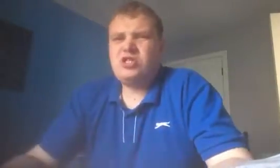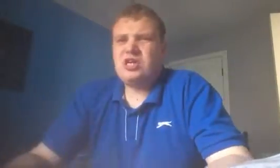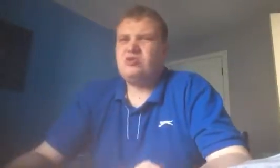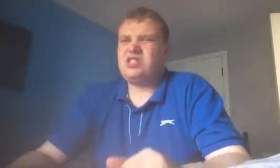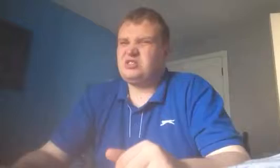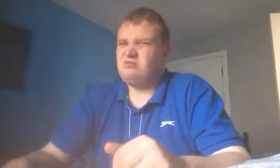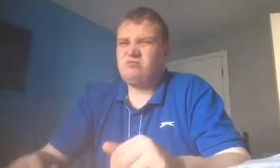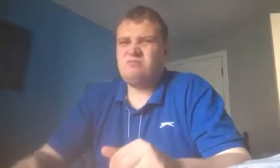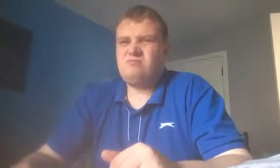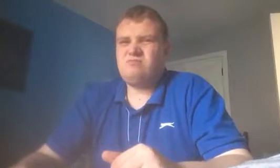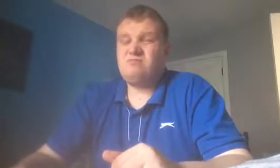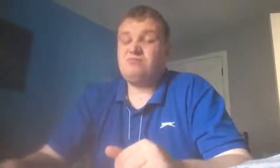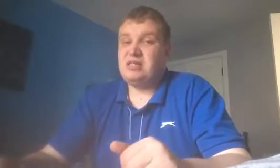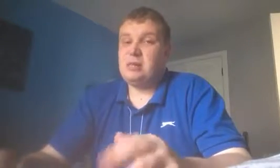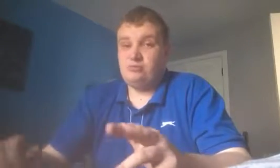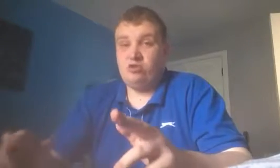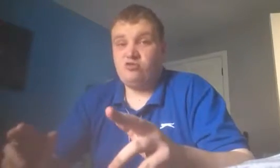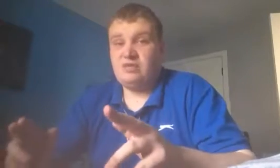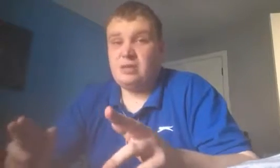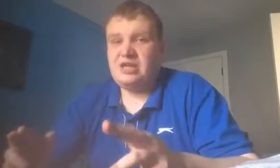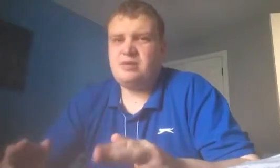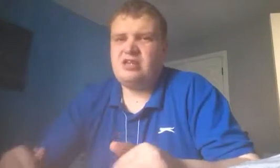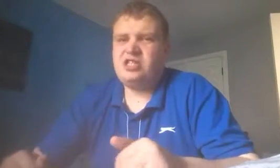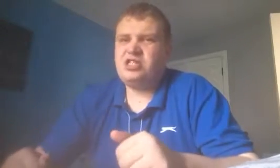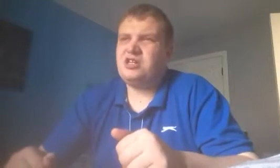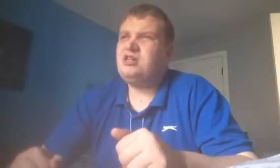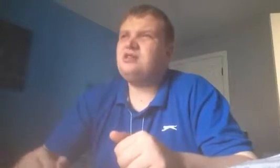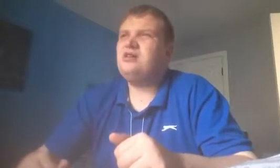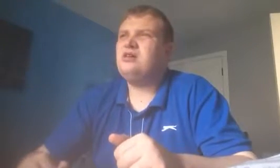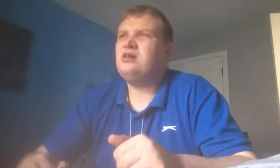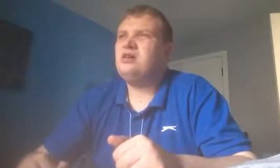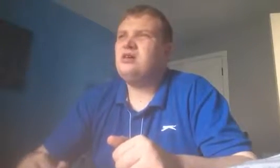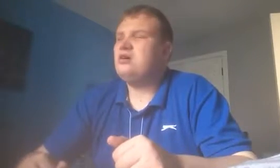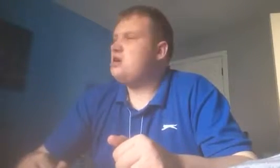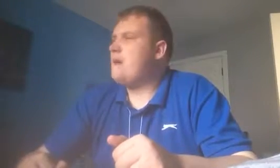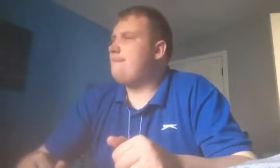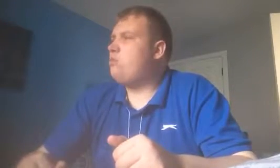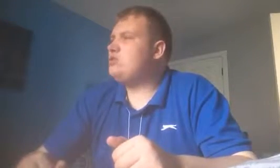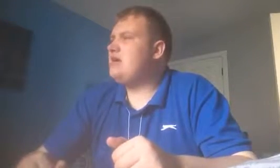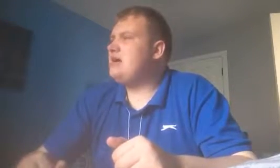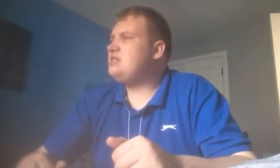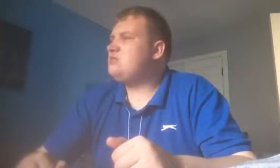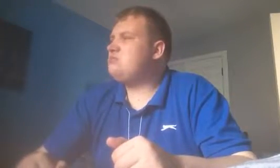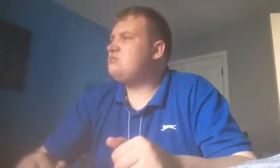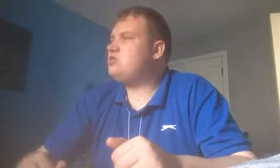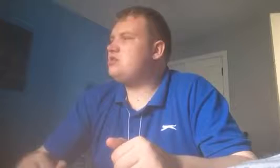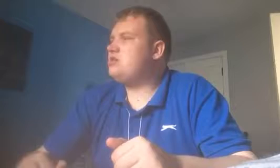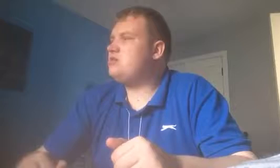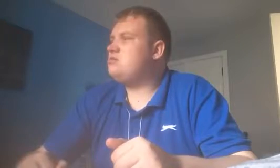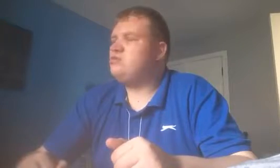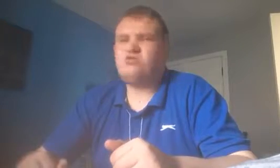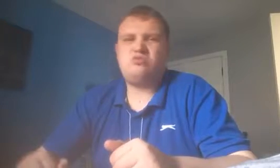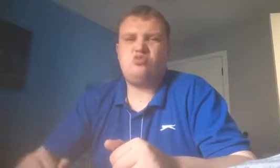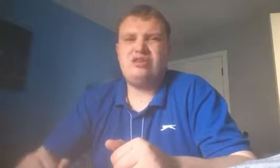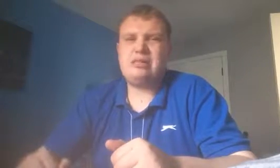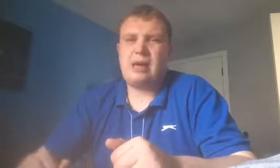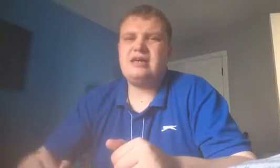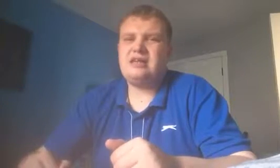Boateng was this. linked to Manchester United. Boateng was the weak link